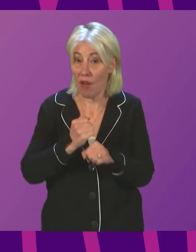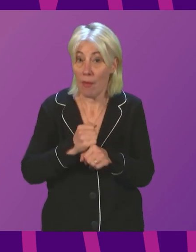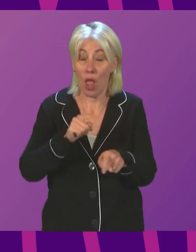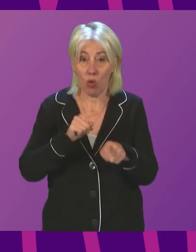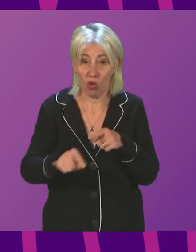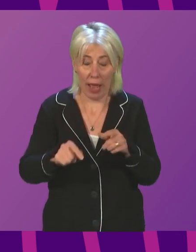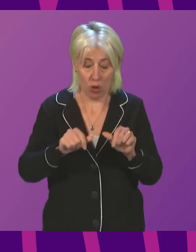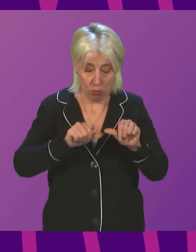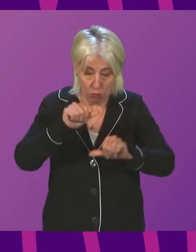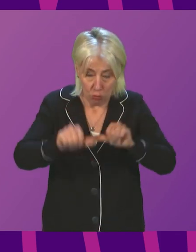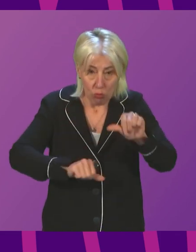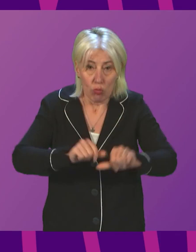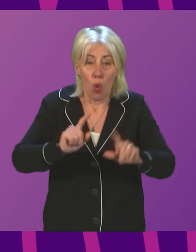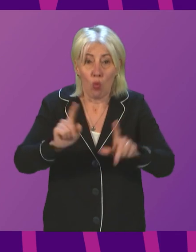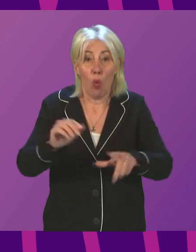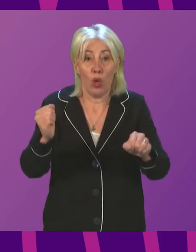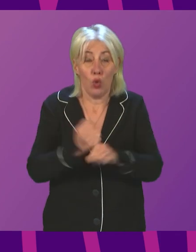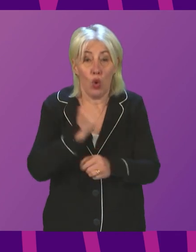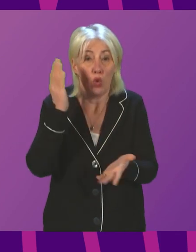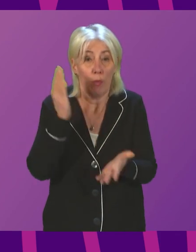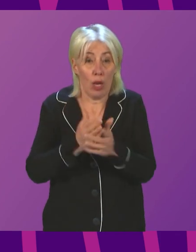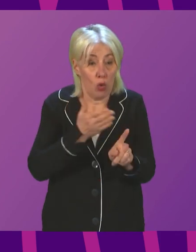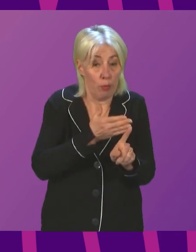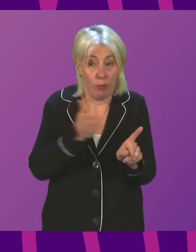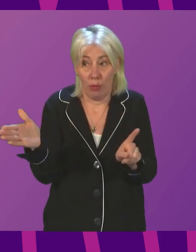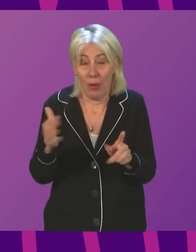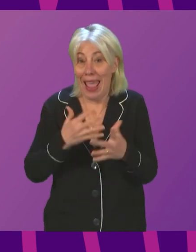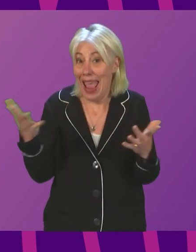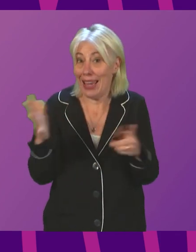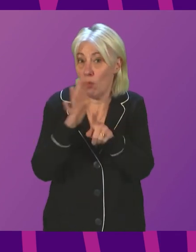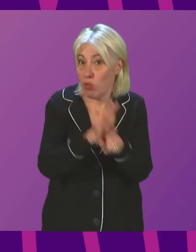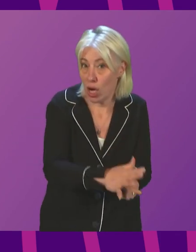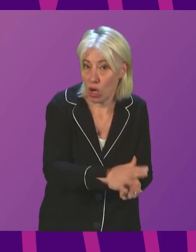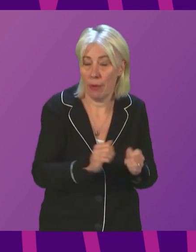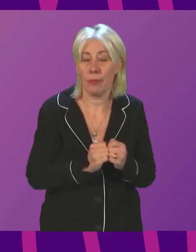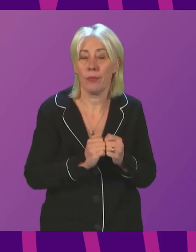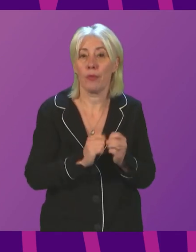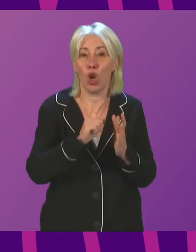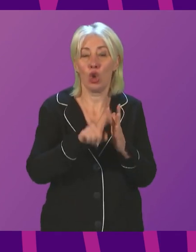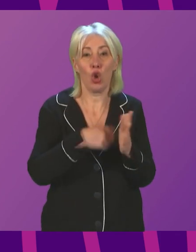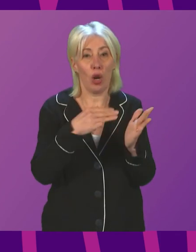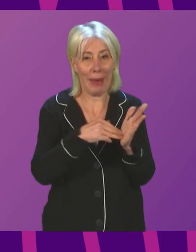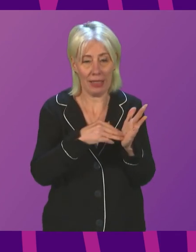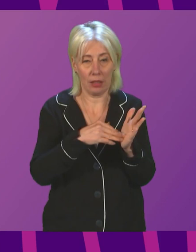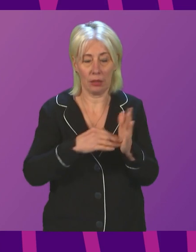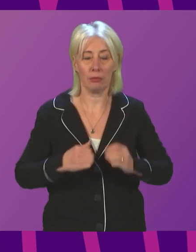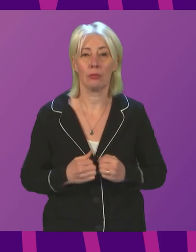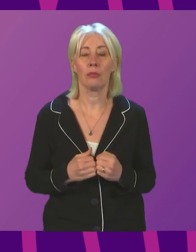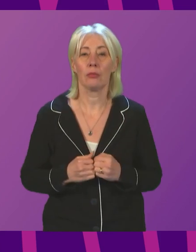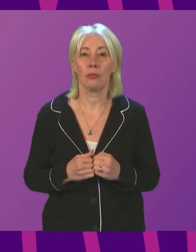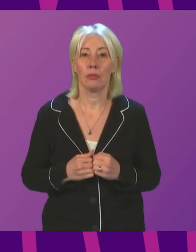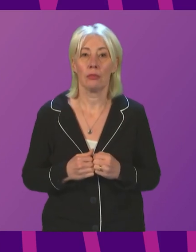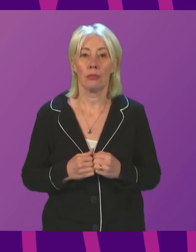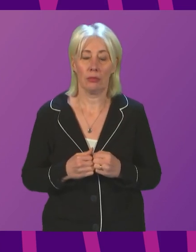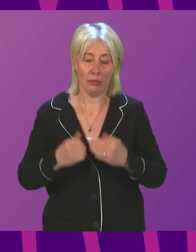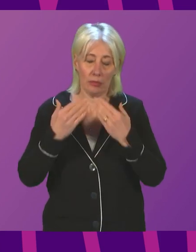necessary and proportionate steps to make sure we can do that. John Mason, to be followed by Rachel Hamilton. Thank you very